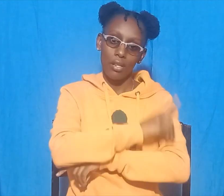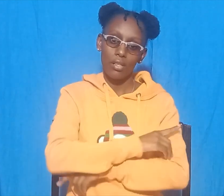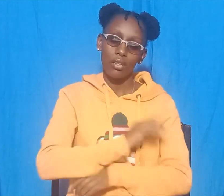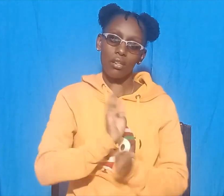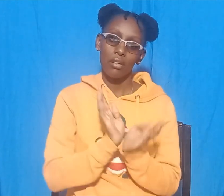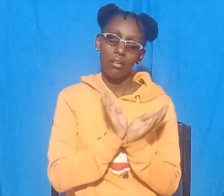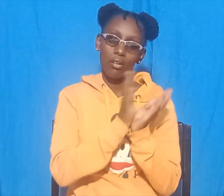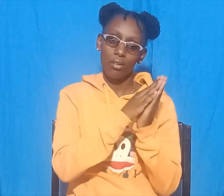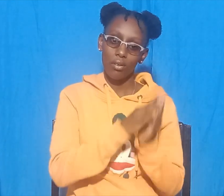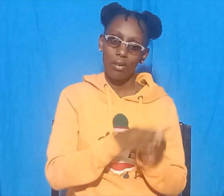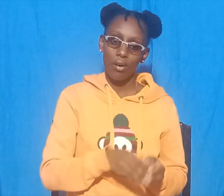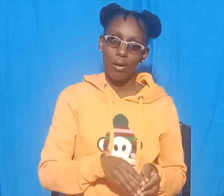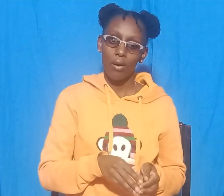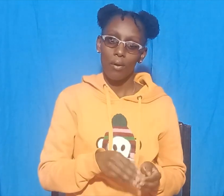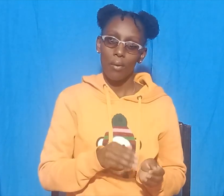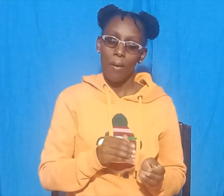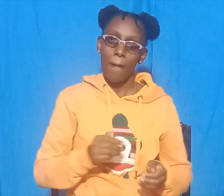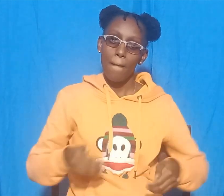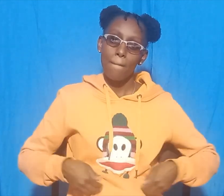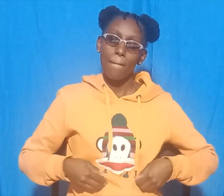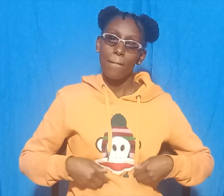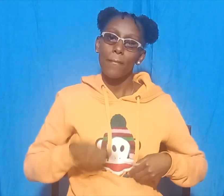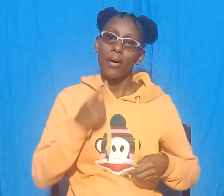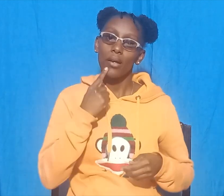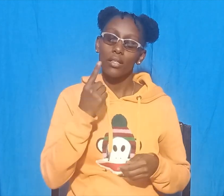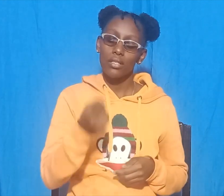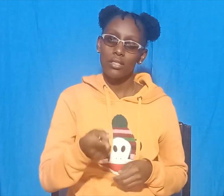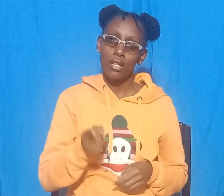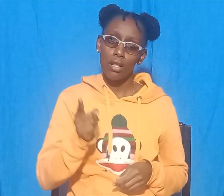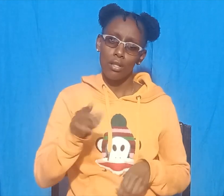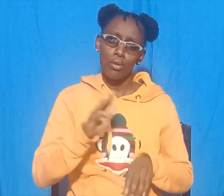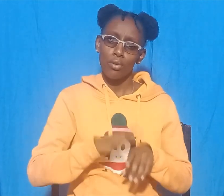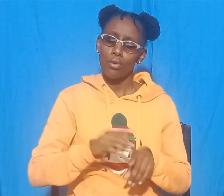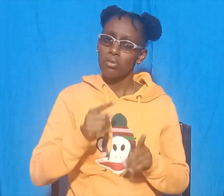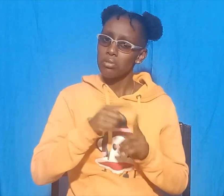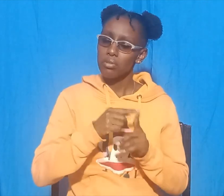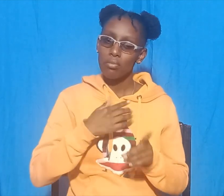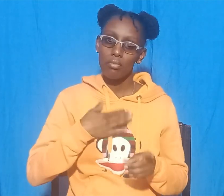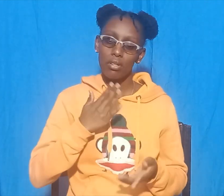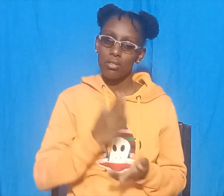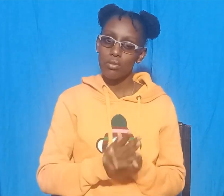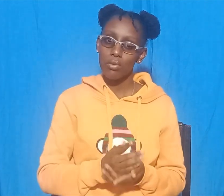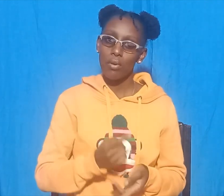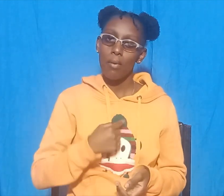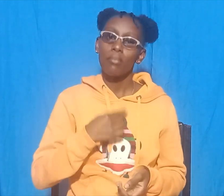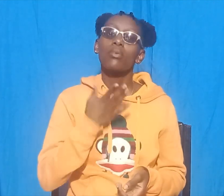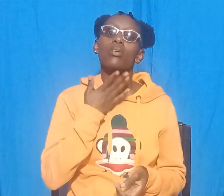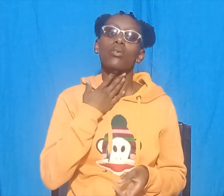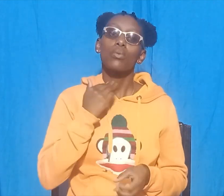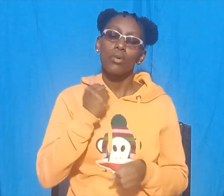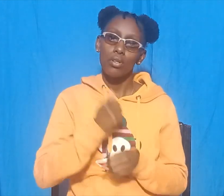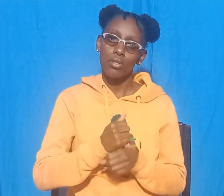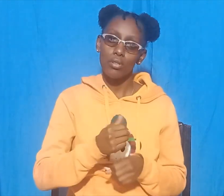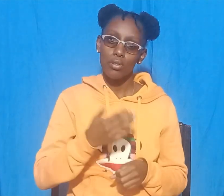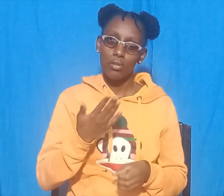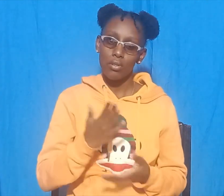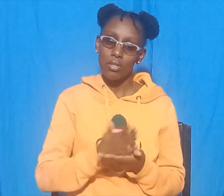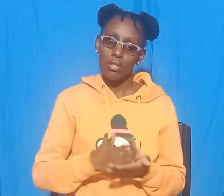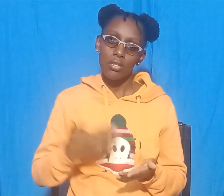said to the monkey, you are so good to me that I want to do something good for you. The